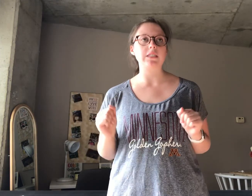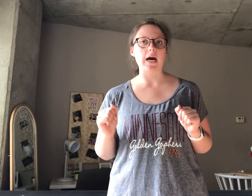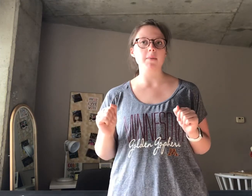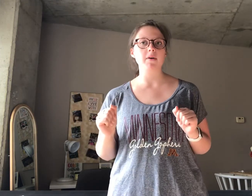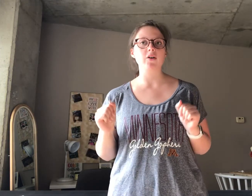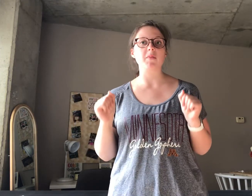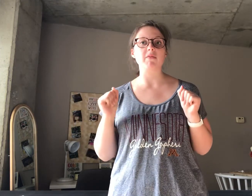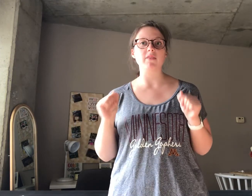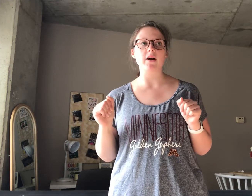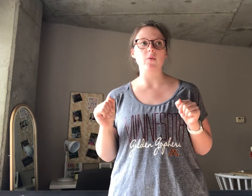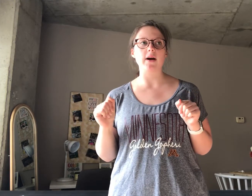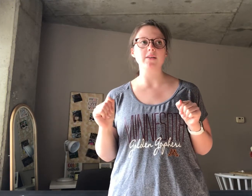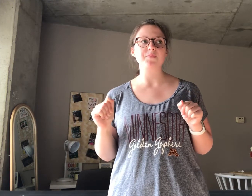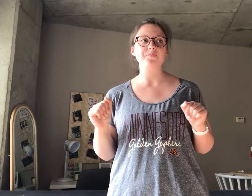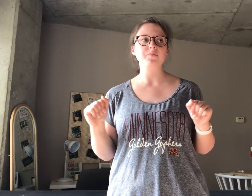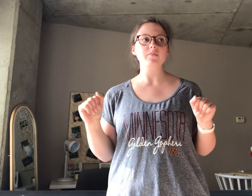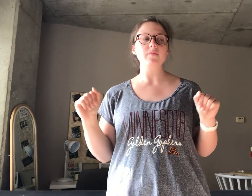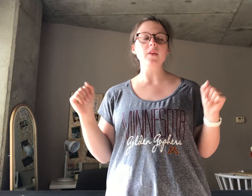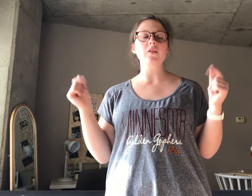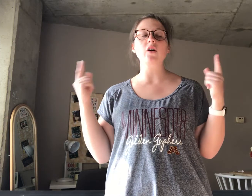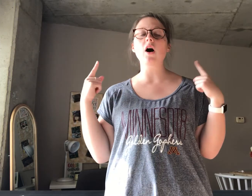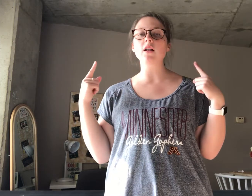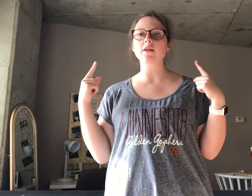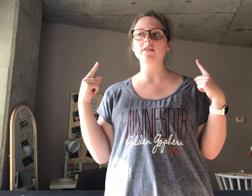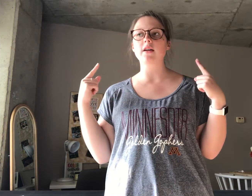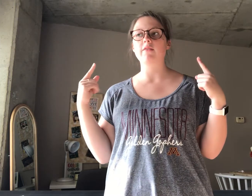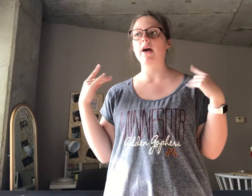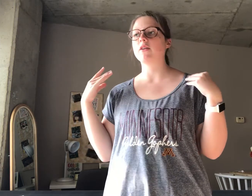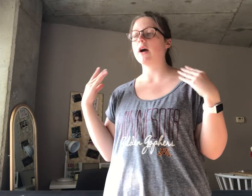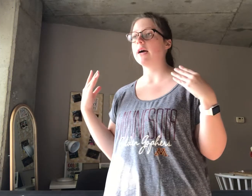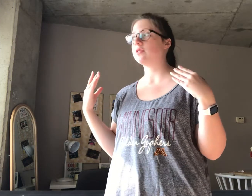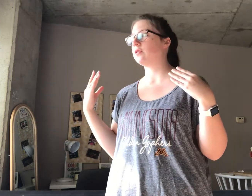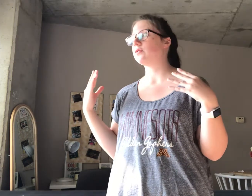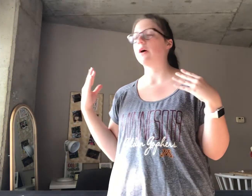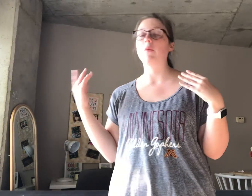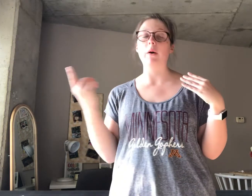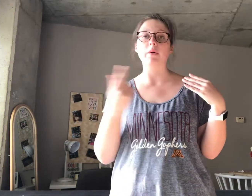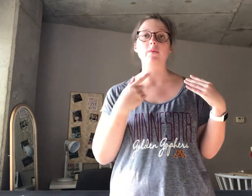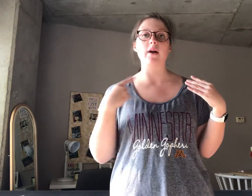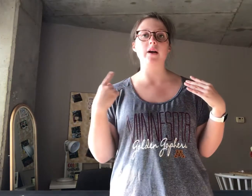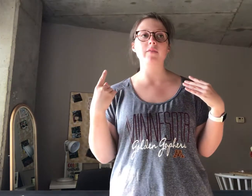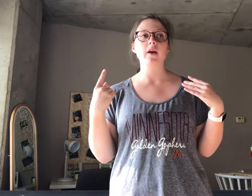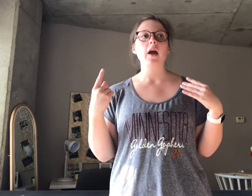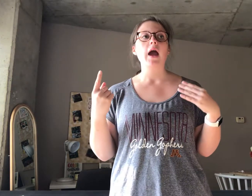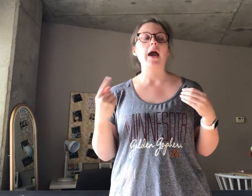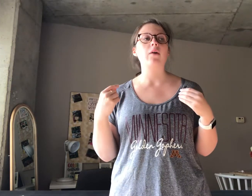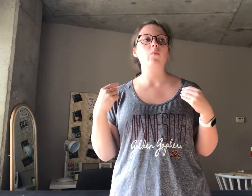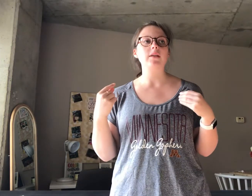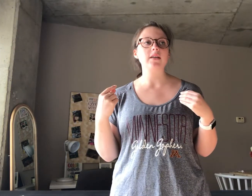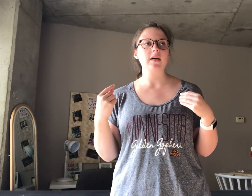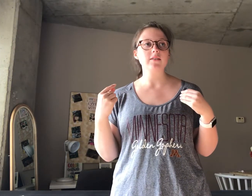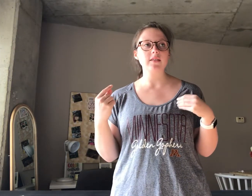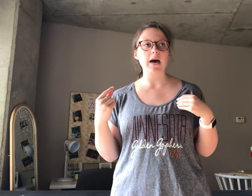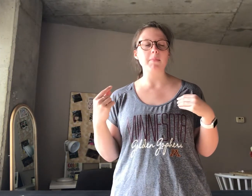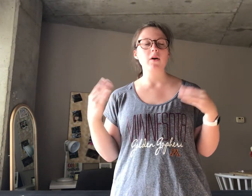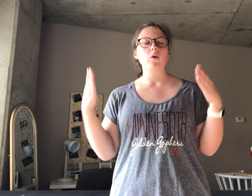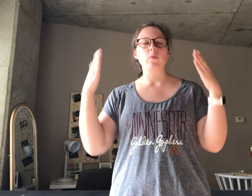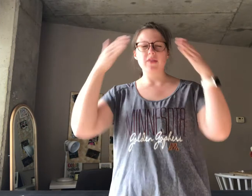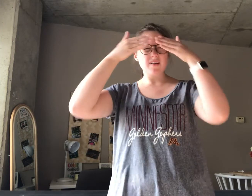stop. And you're be very quiet. The caller is going to have had their eyes closed while we were running. And once they yell stop, with their